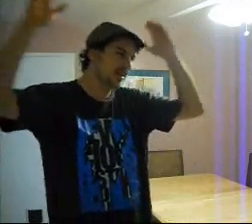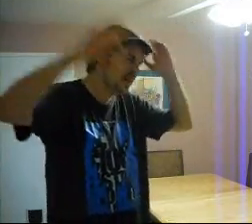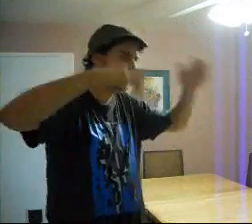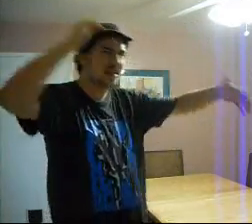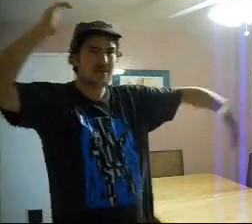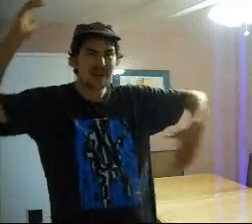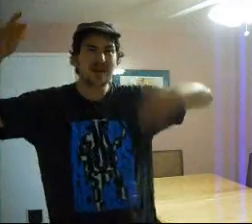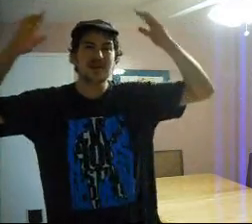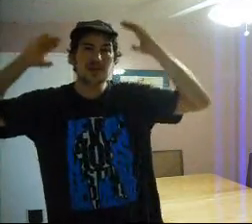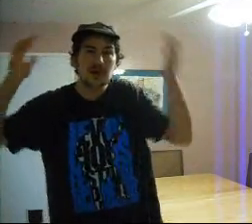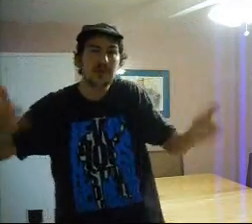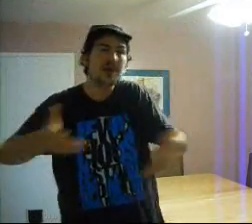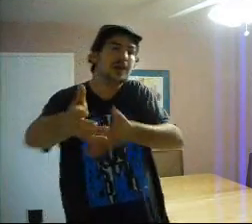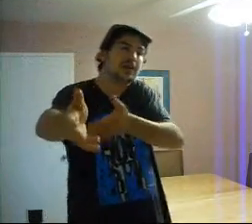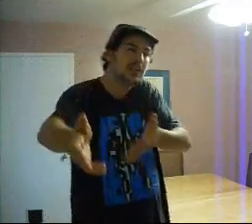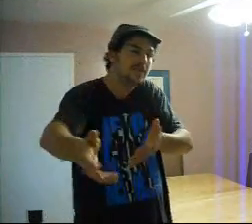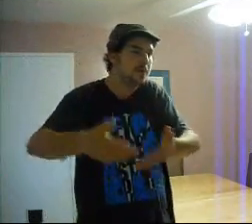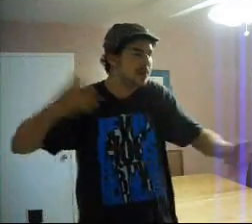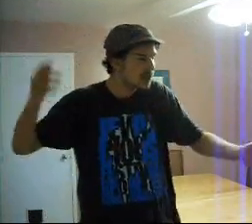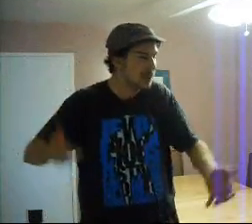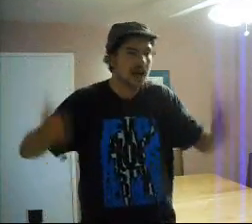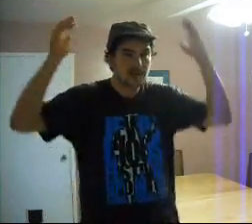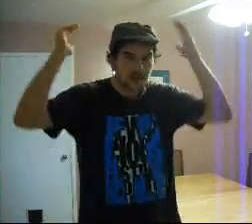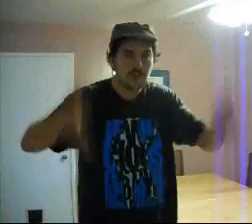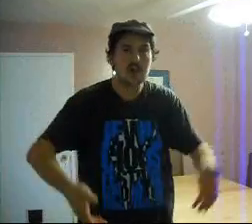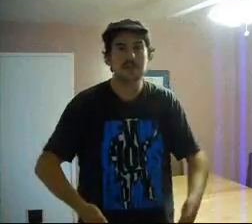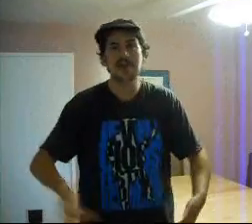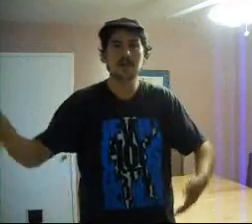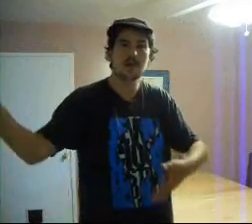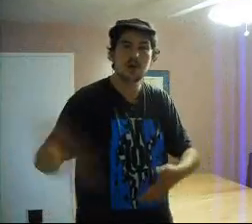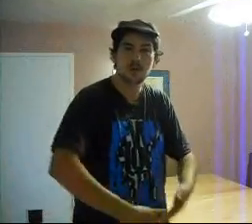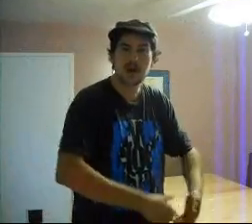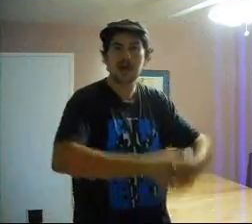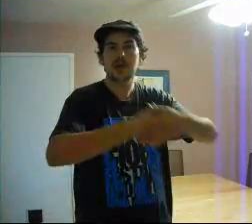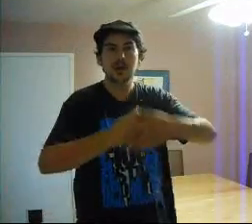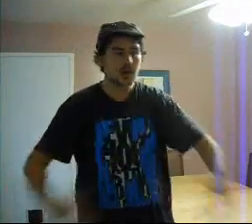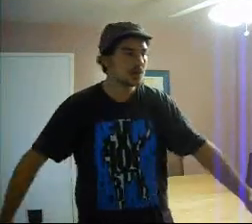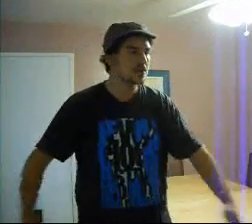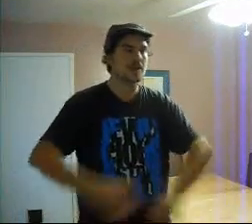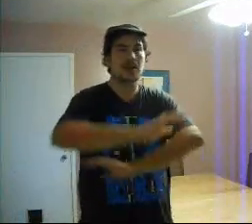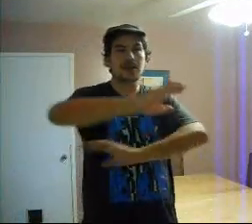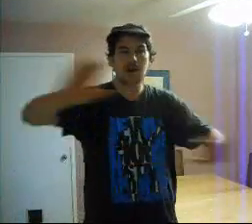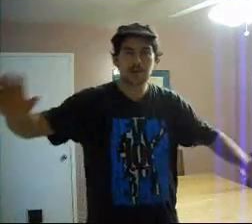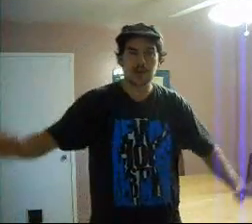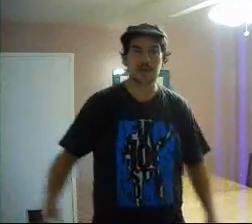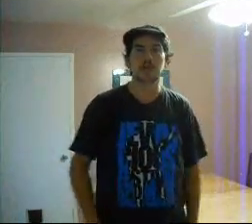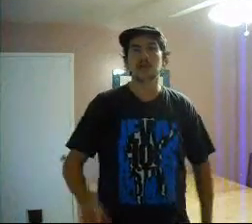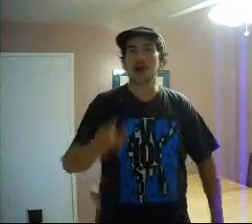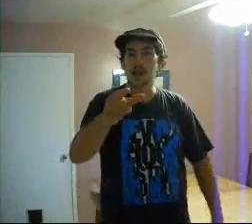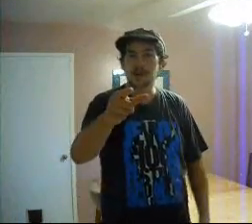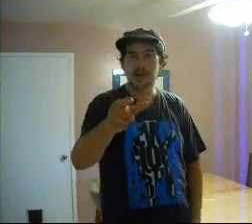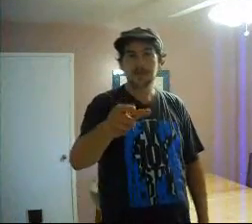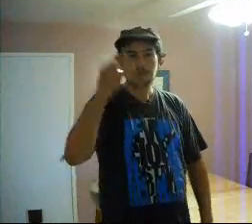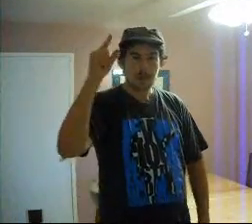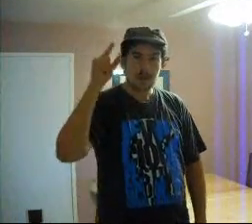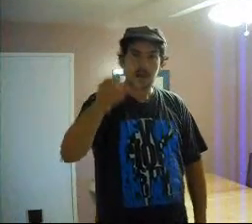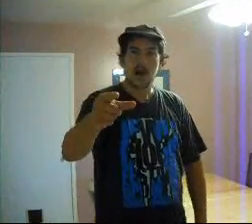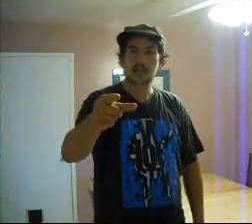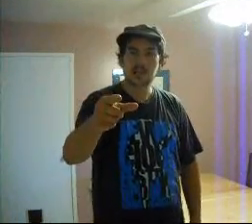go here. And they go there. And it's a whole thing. And yeshiva. We took it out. We threw it on the bimah. We read. Gesunto heit. That was it. Anyway. I skip